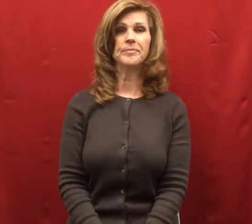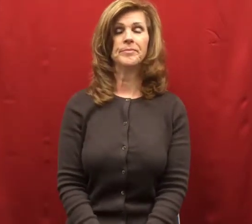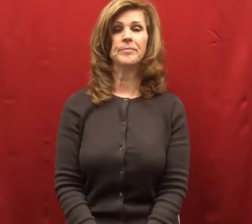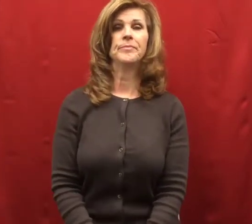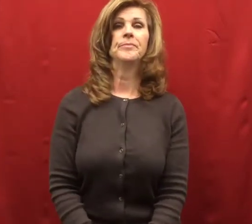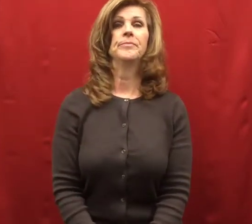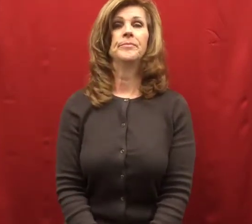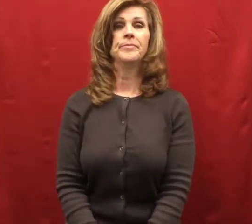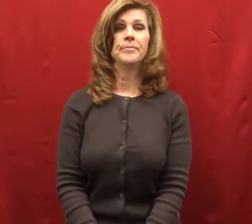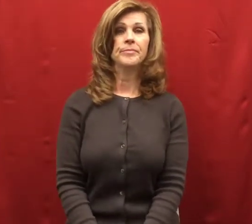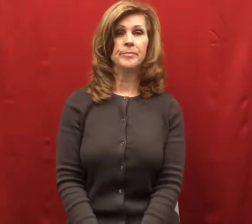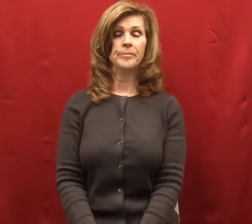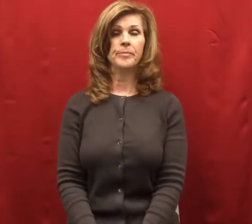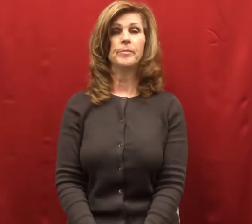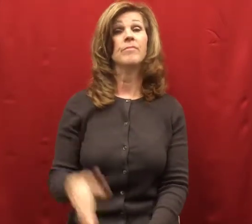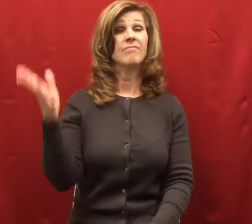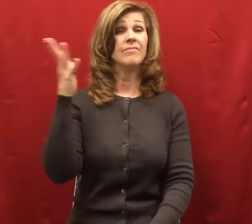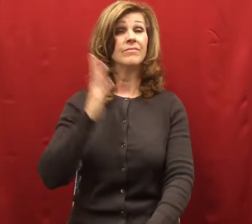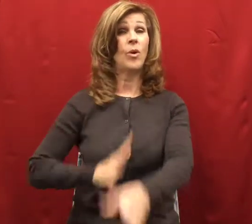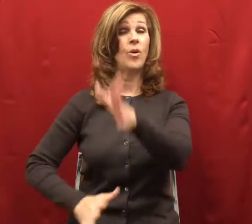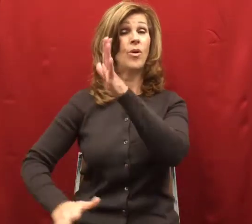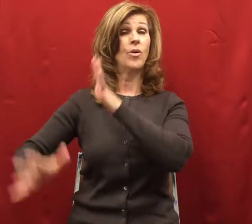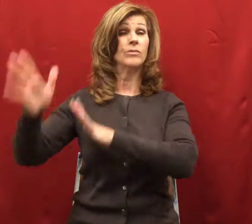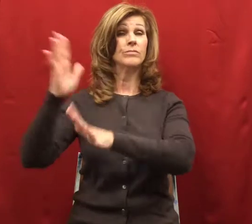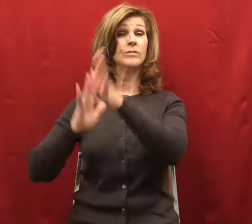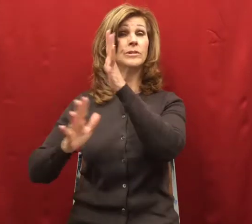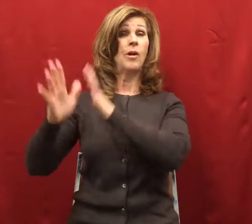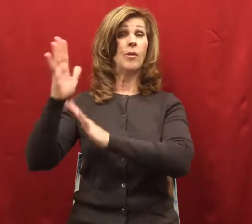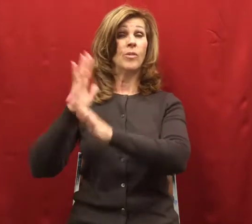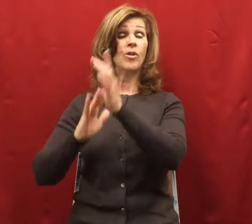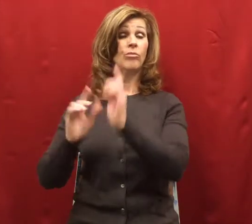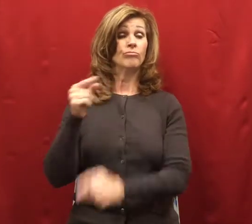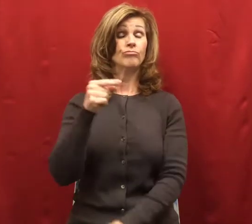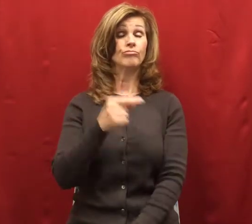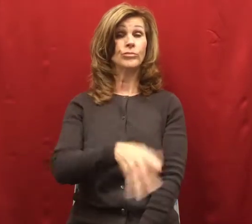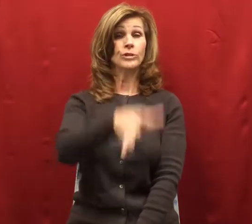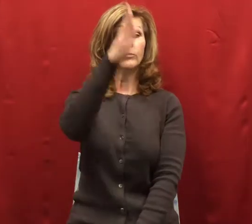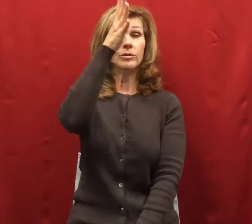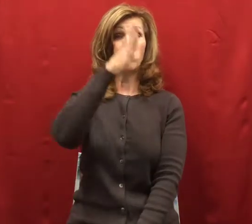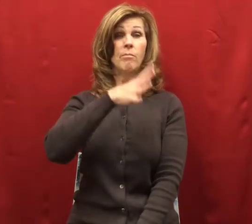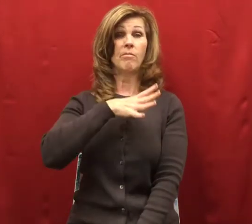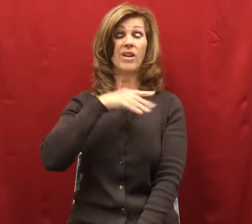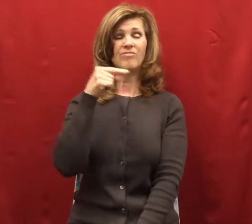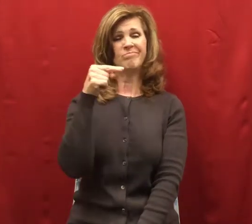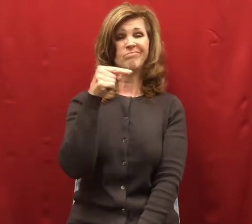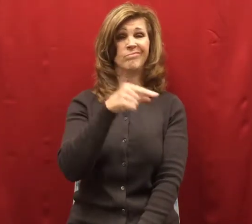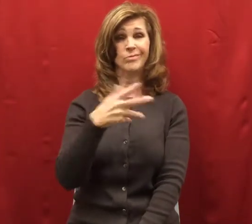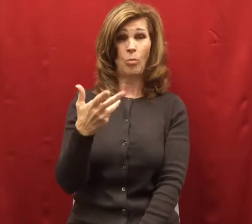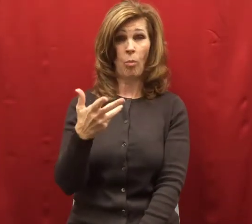Once upon a time, there was a young man who was very, very lazy.